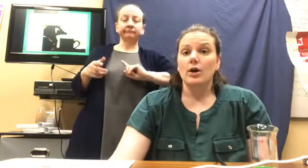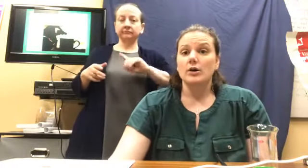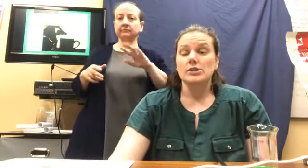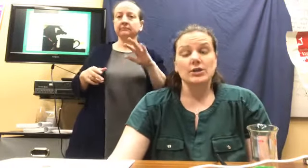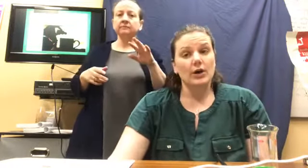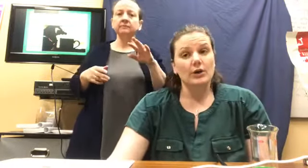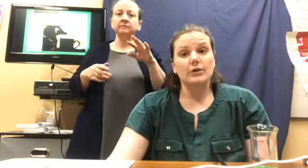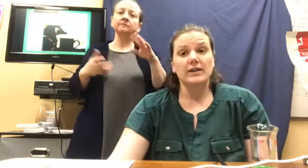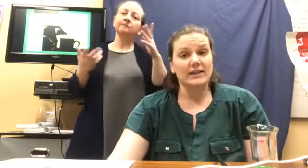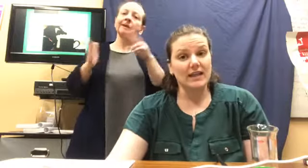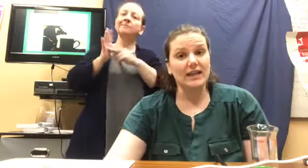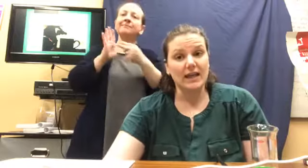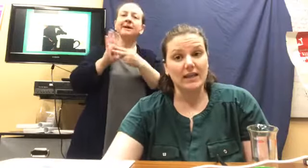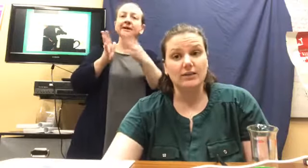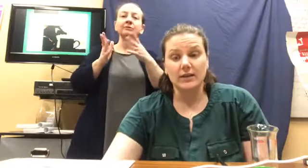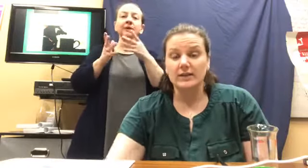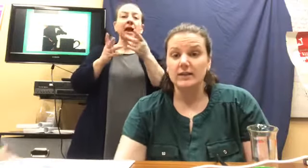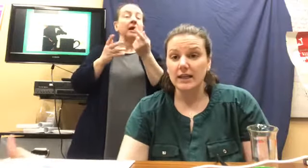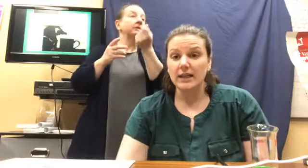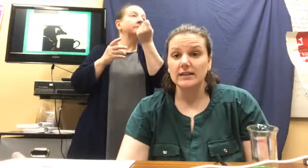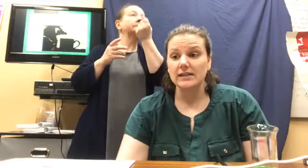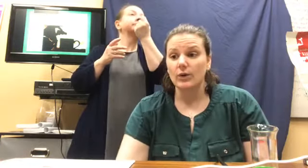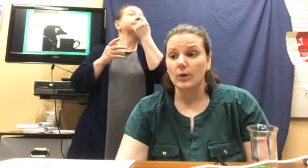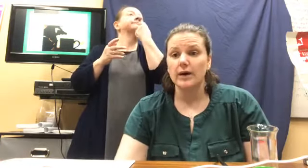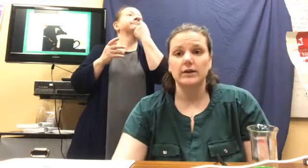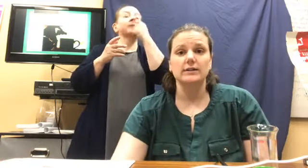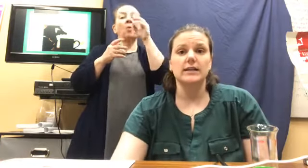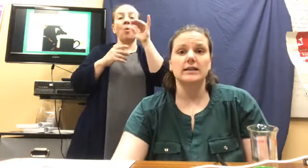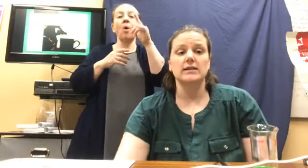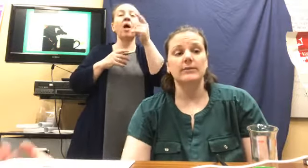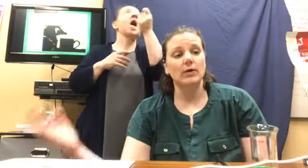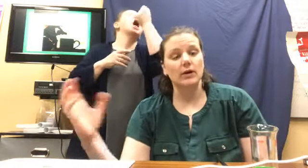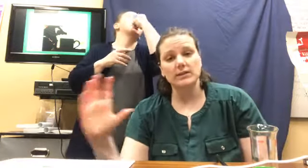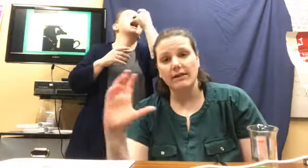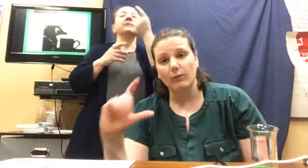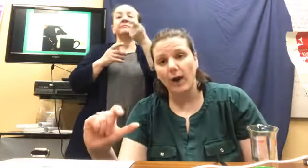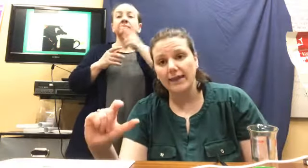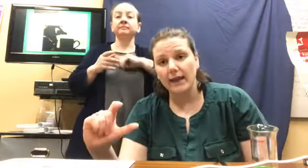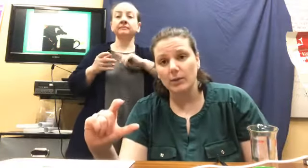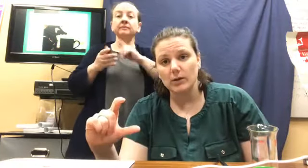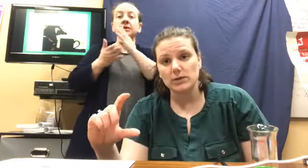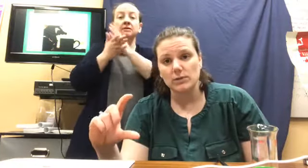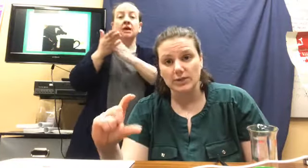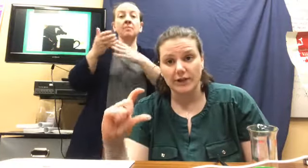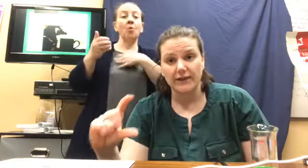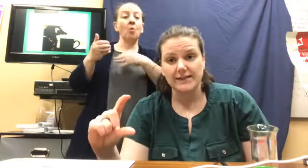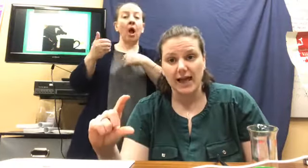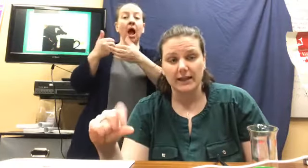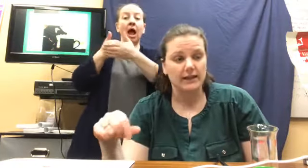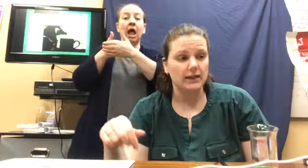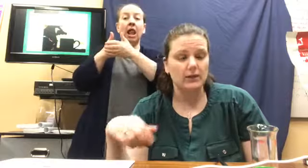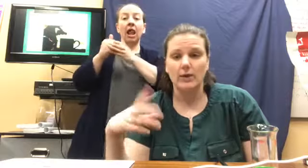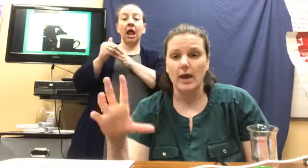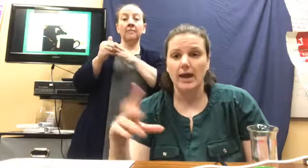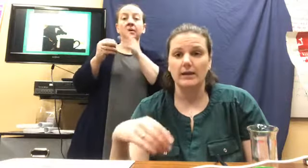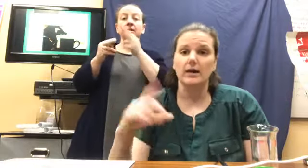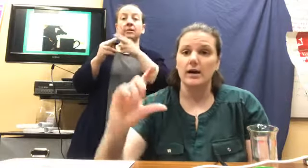So you can eat it. You can eat these oils and some of the oils have white labels, which are vitality. And, uh,